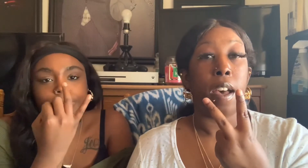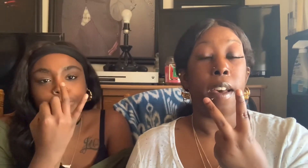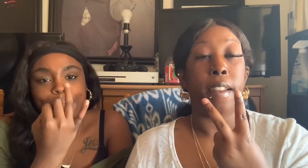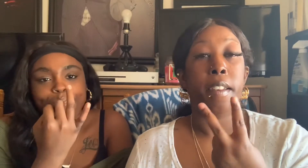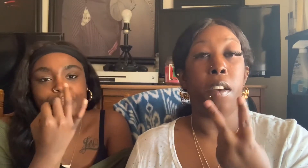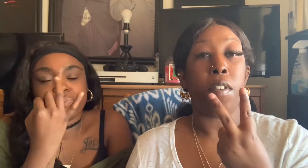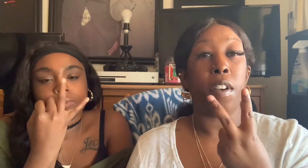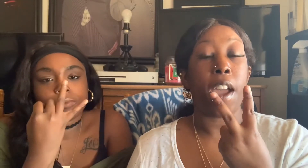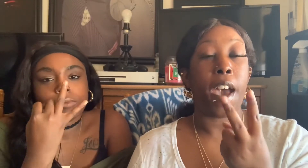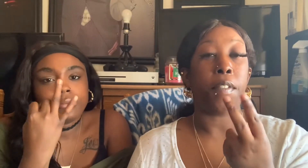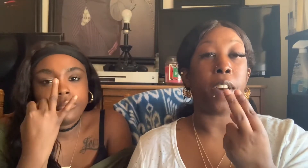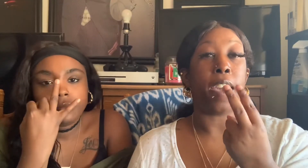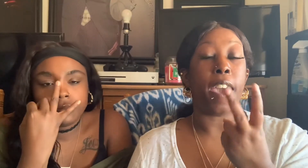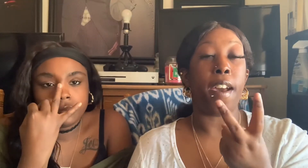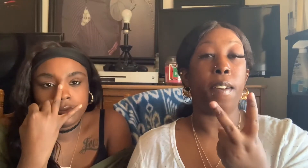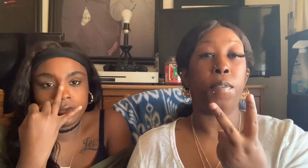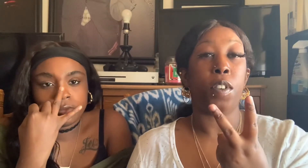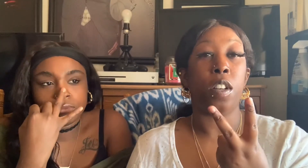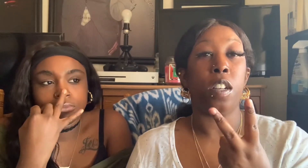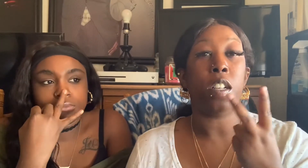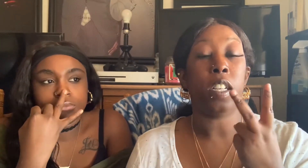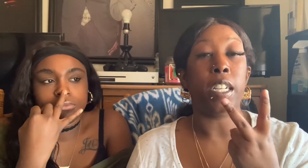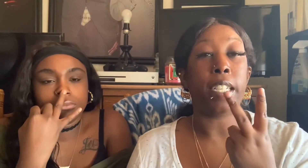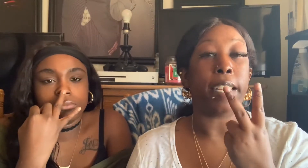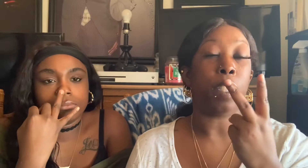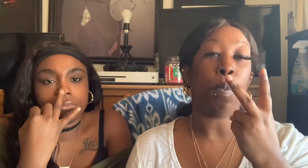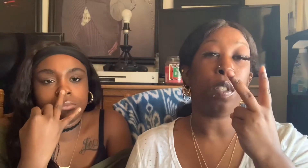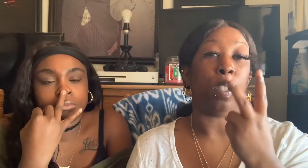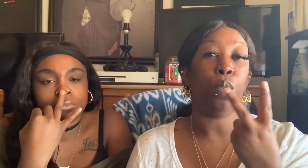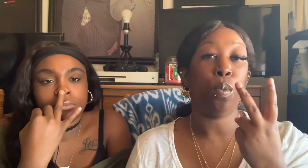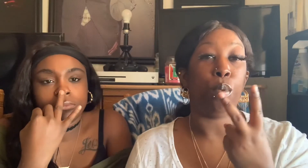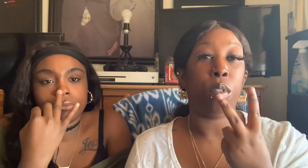Never have I ever looked at someone's nudes.